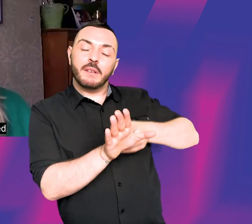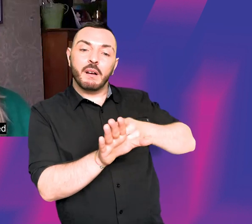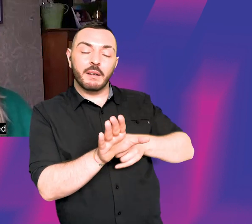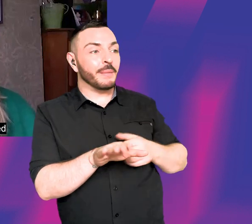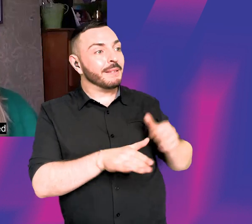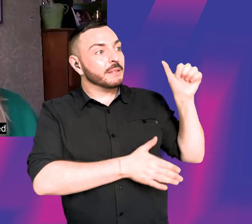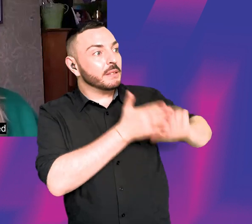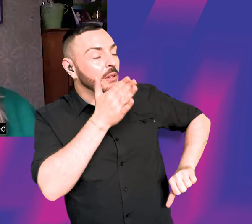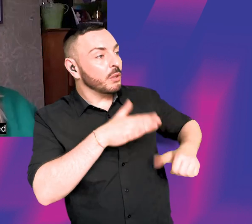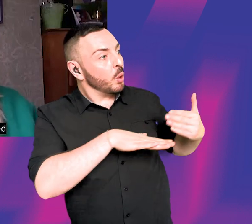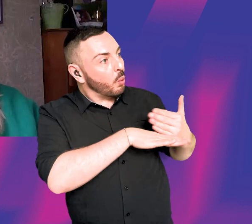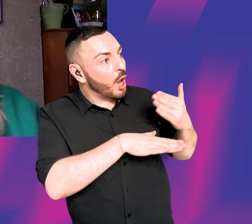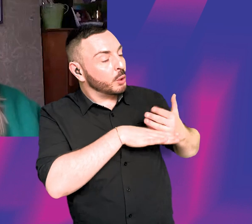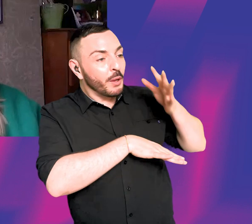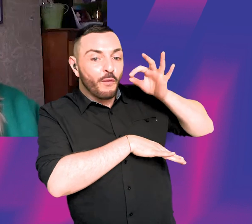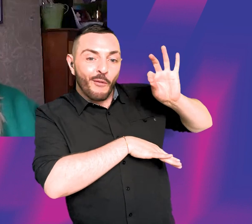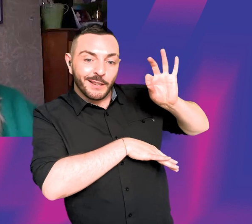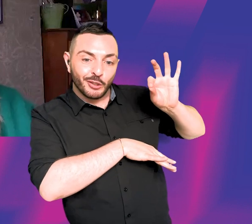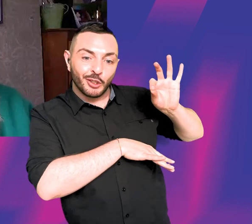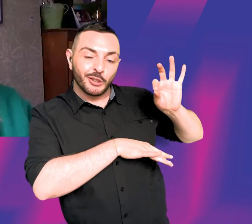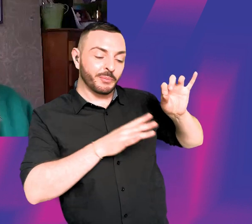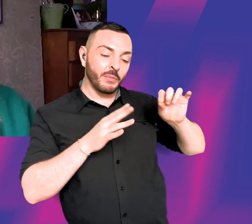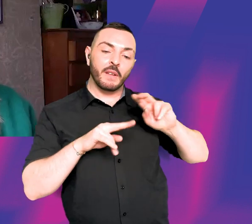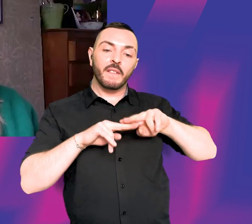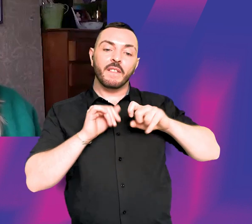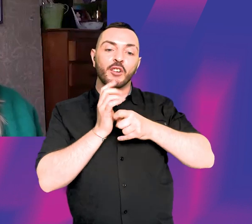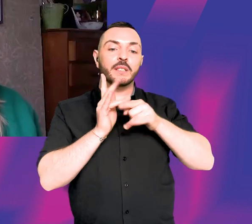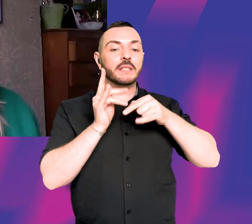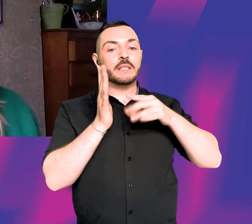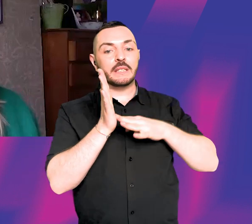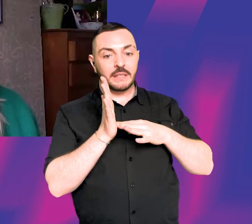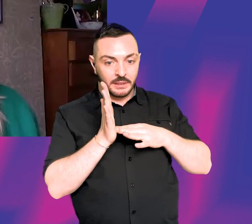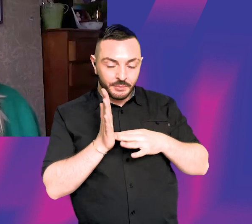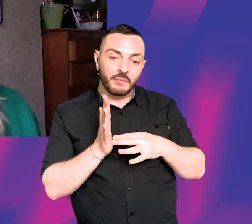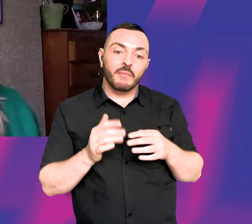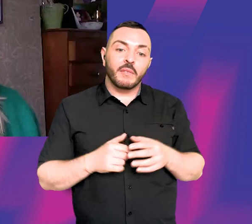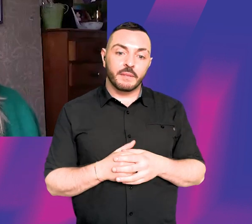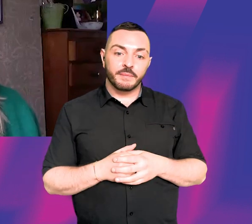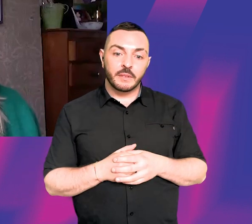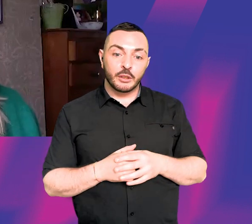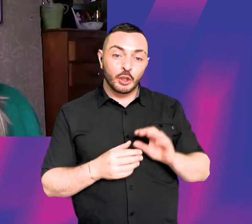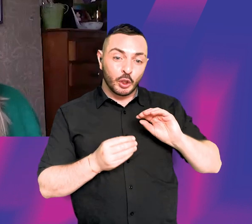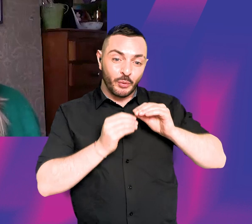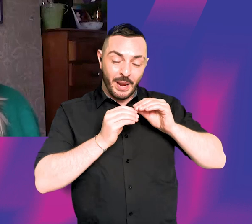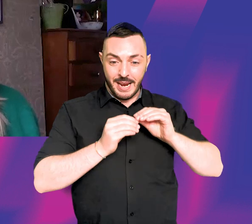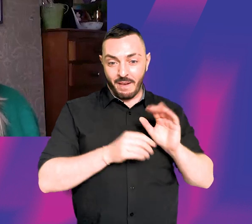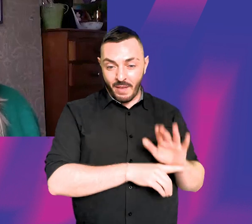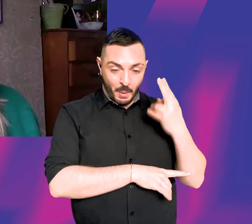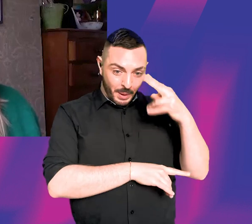worked with a French director called Francois Ozon, who made a film called Angel. And, you know,